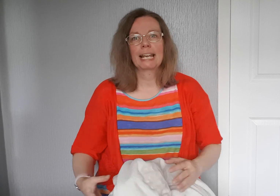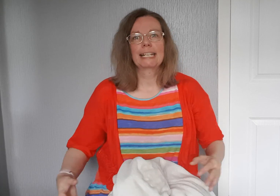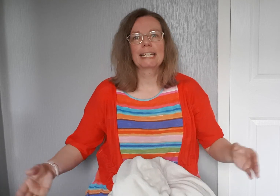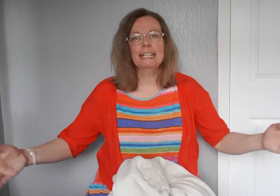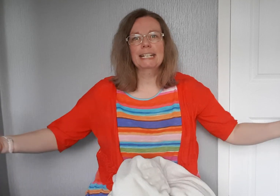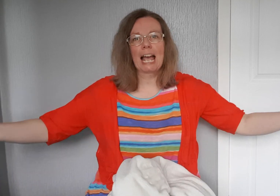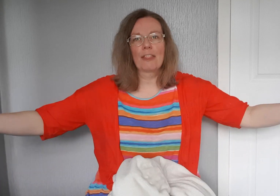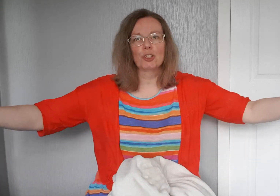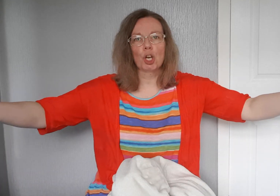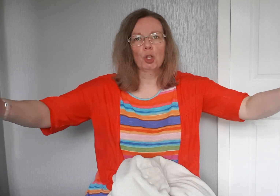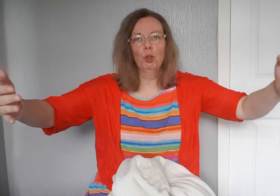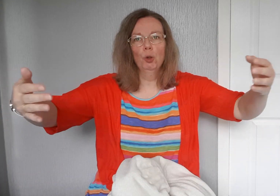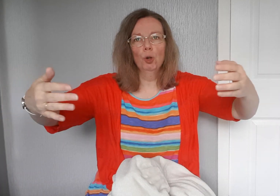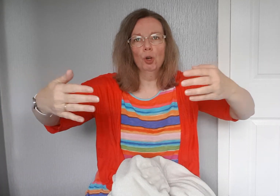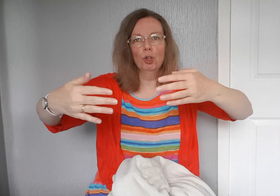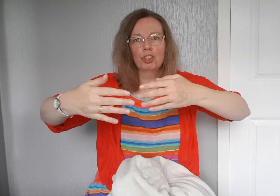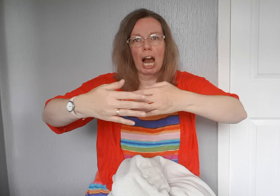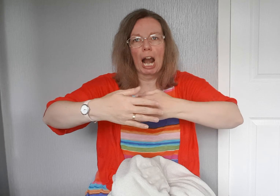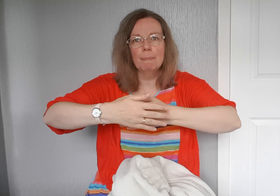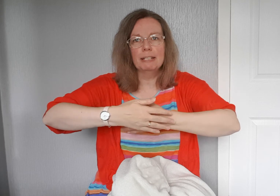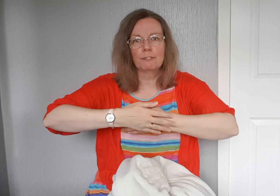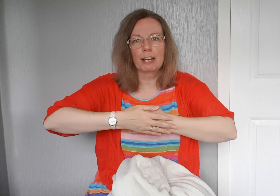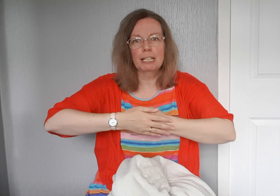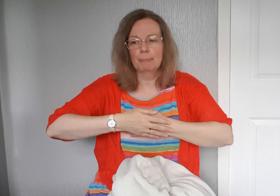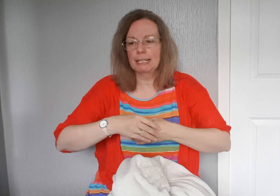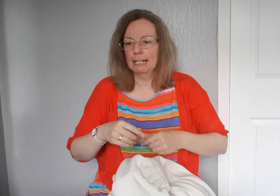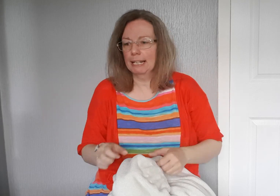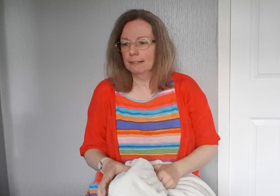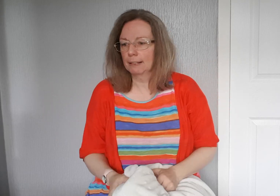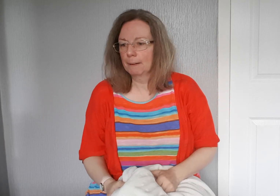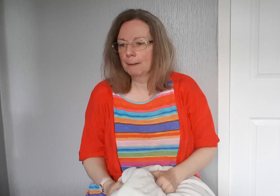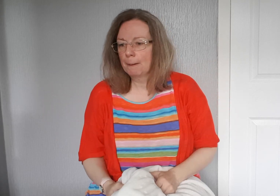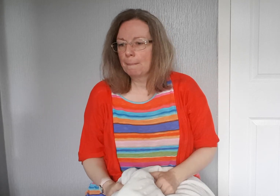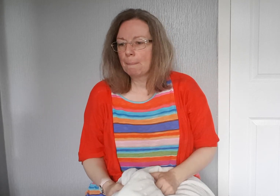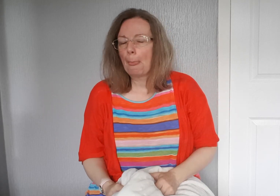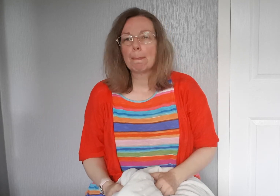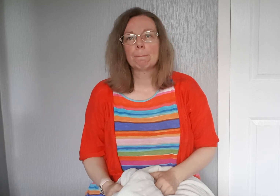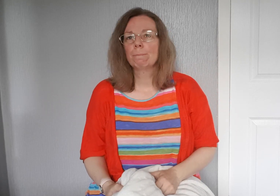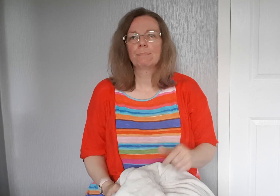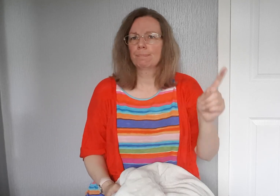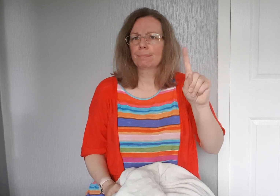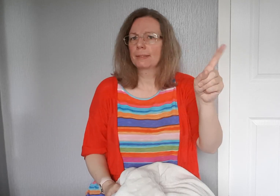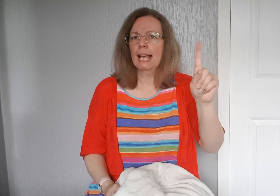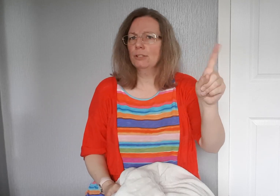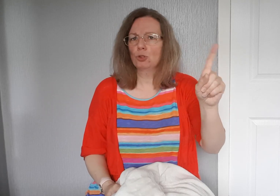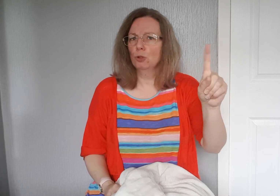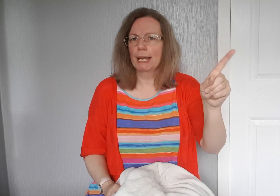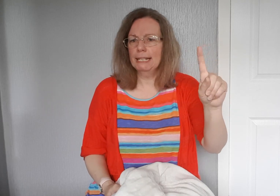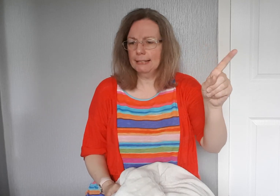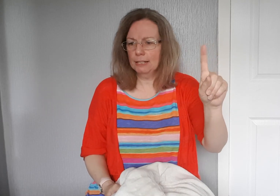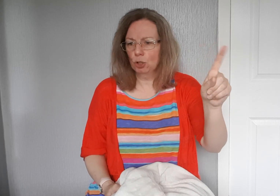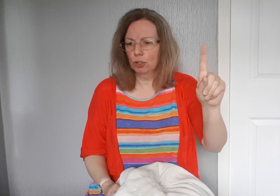Gideon gathered a huge army to fight the Midianites. That's too many, said God.